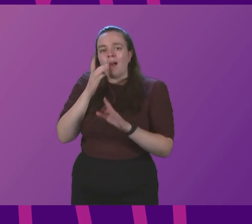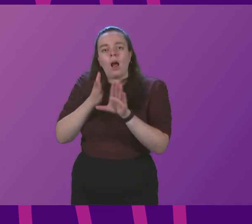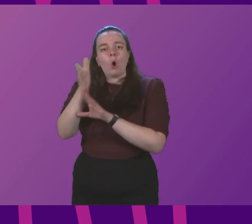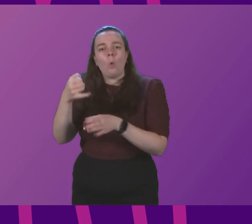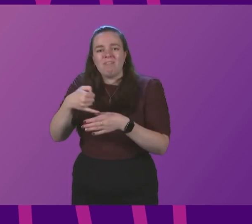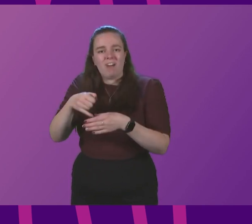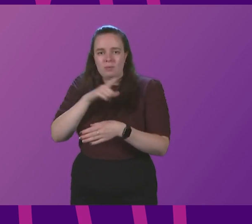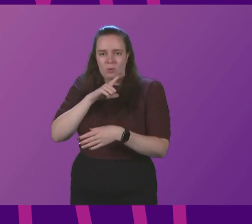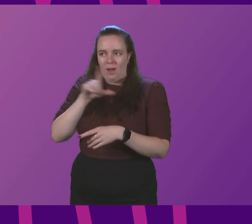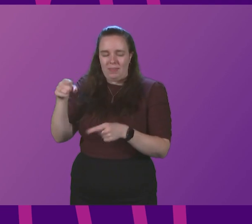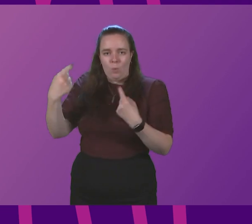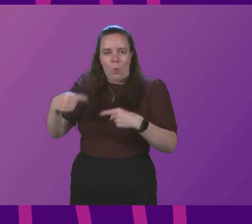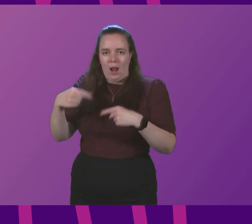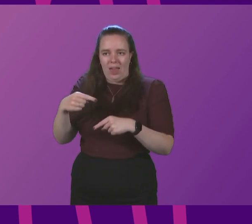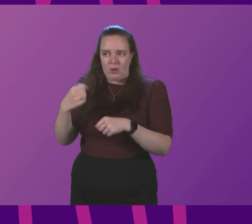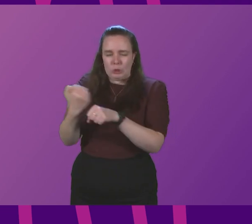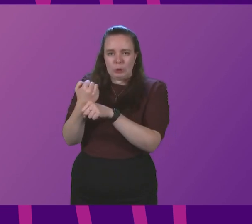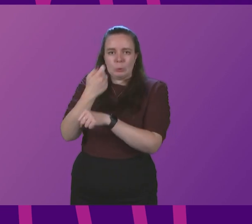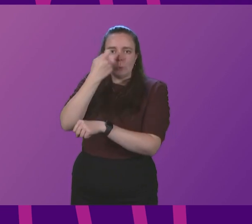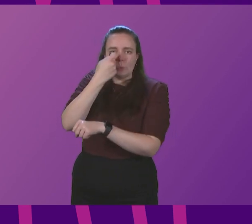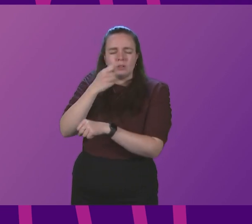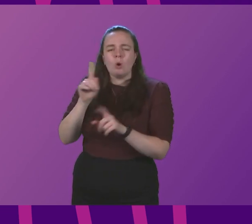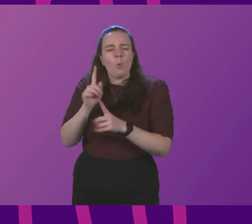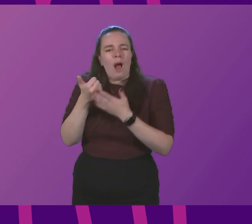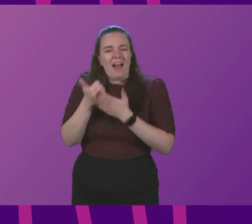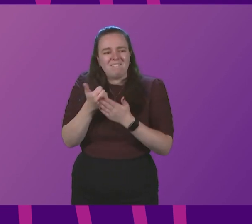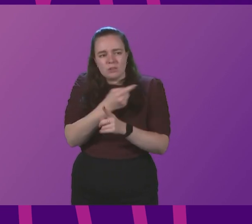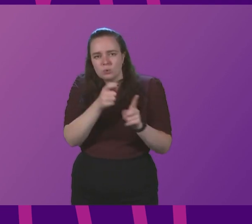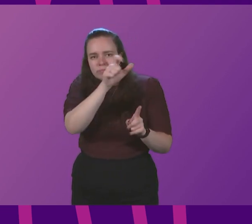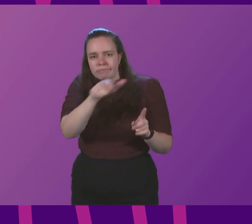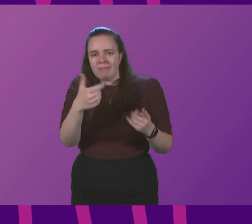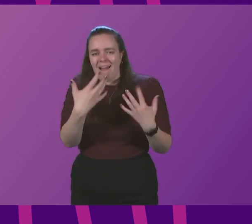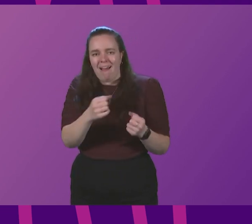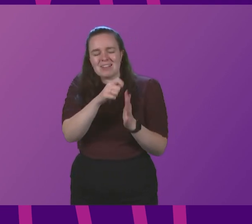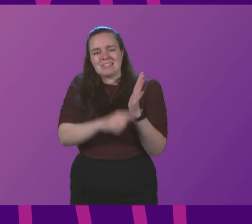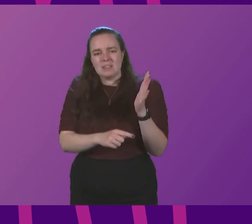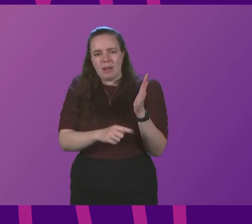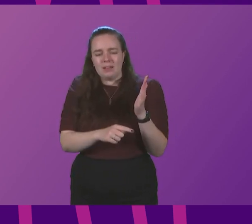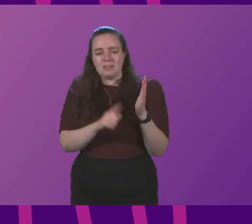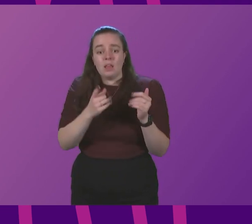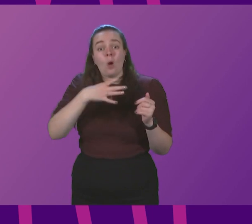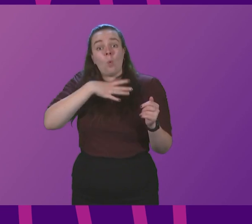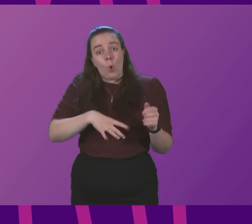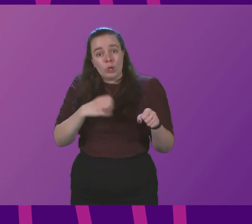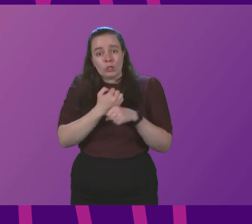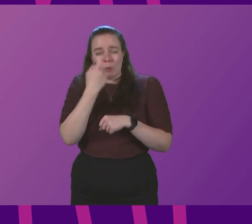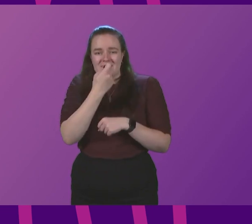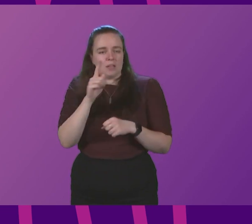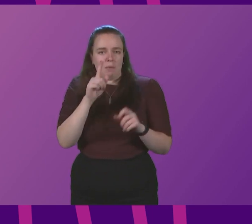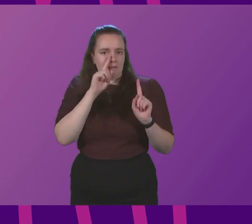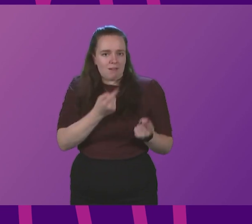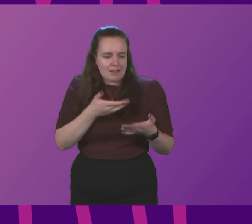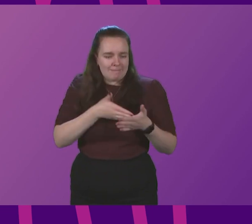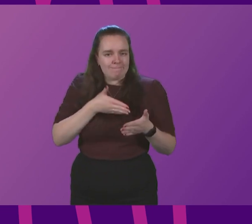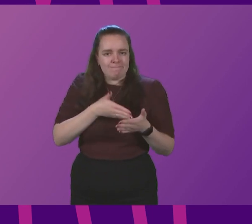because they will not allow us to do it there. What advice do you give to those with disability that they wanted to use the test, but have nowhere to